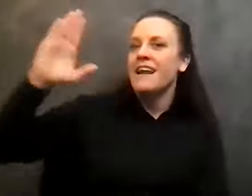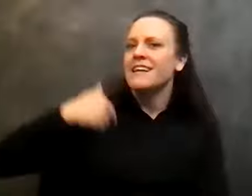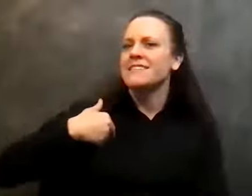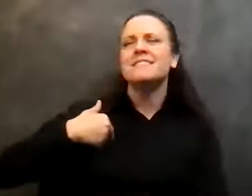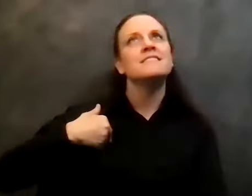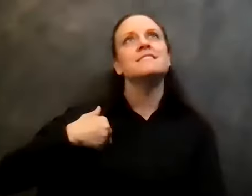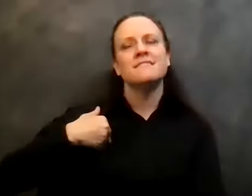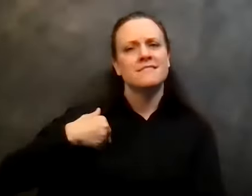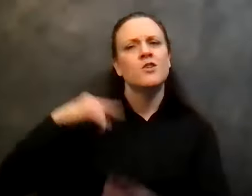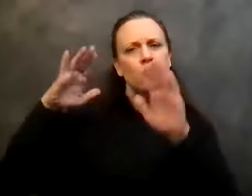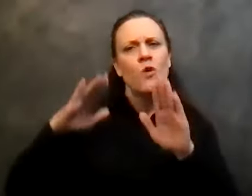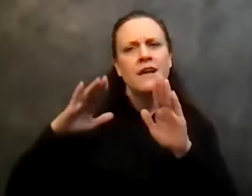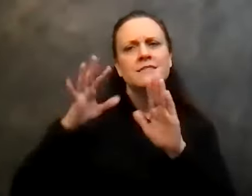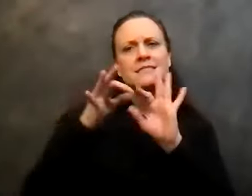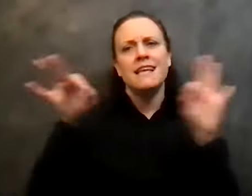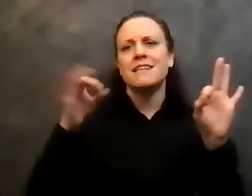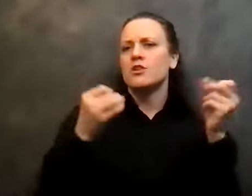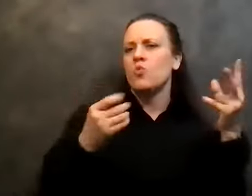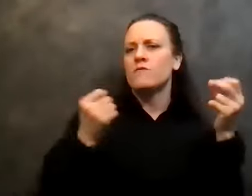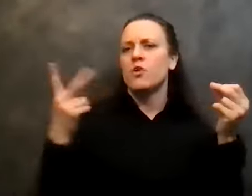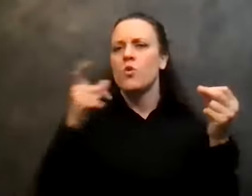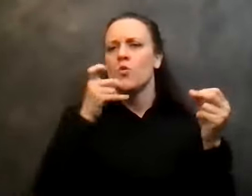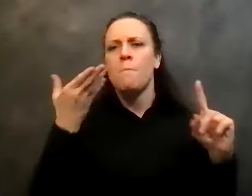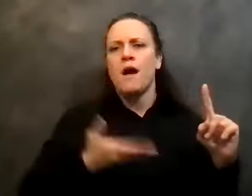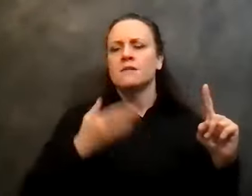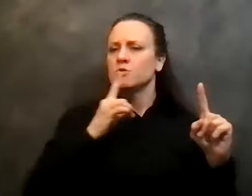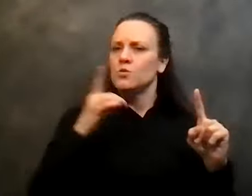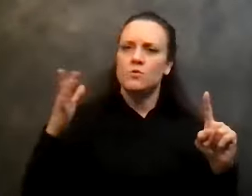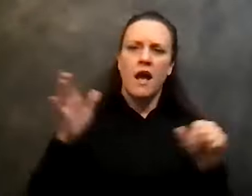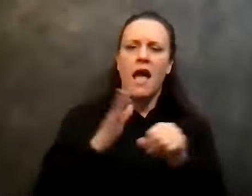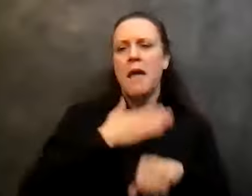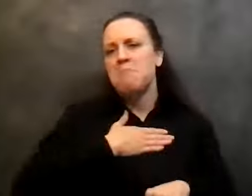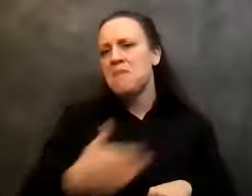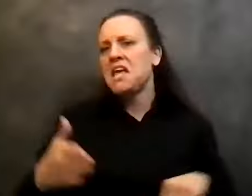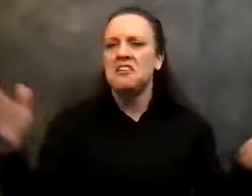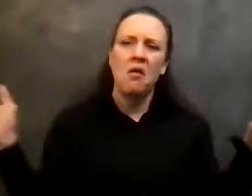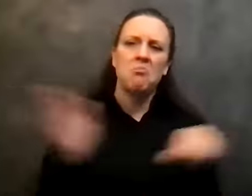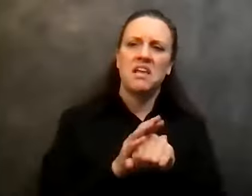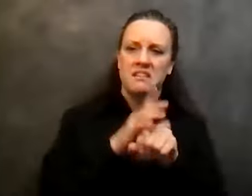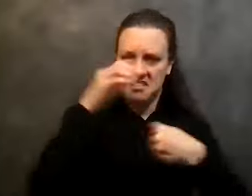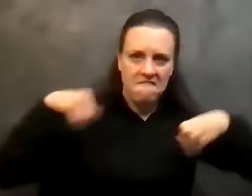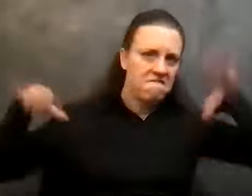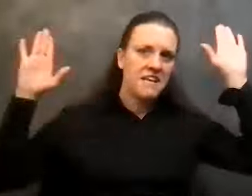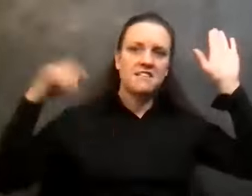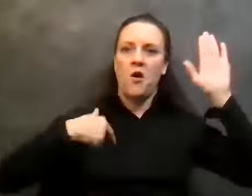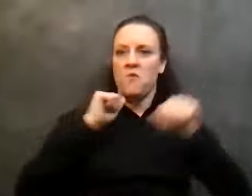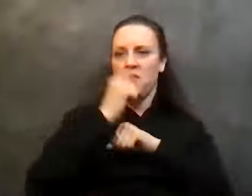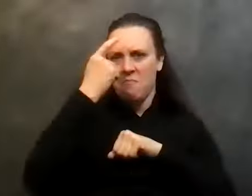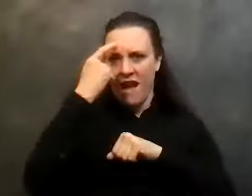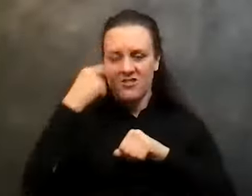the 12 and 12. says who among us wishes to admit complete defeat glass in hand, we've warped our minds to such a state that only an